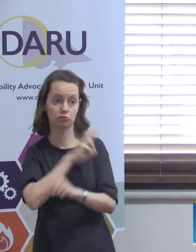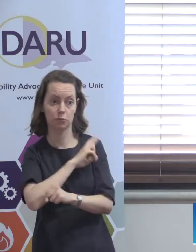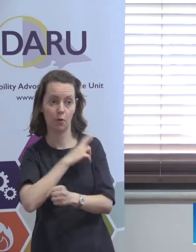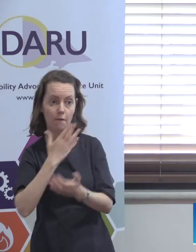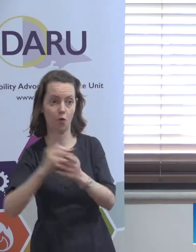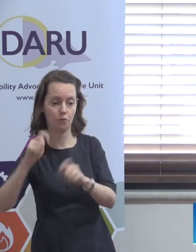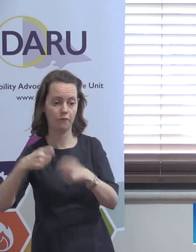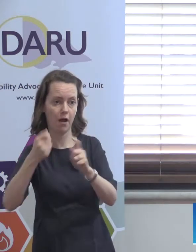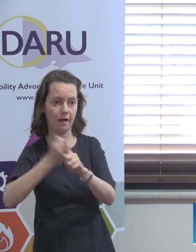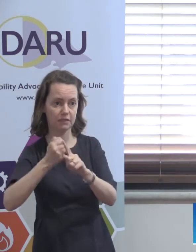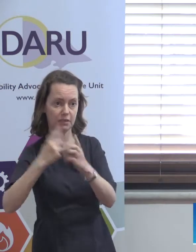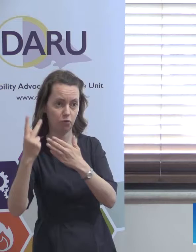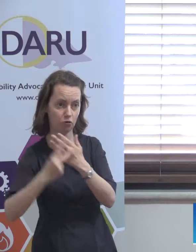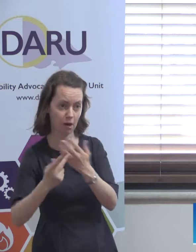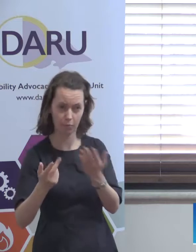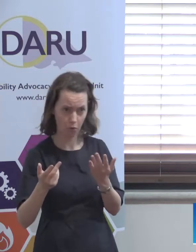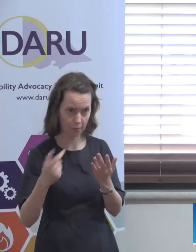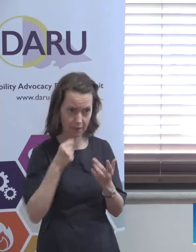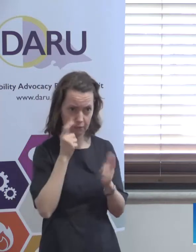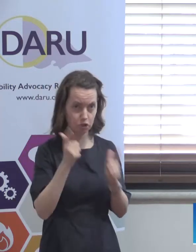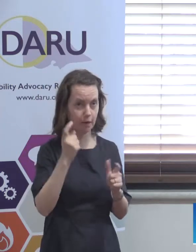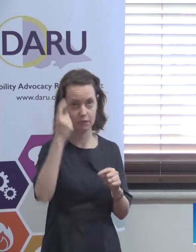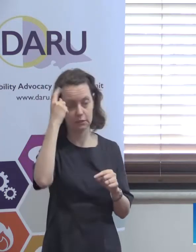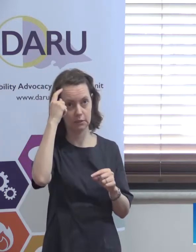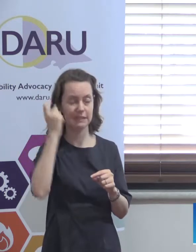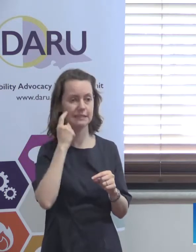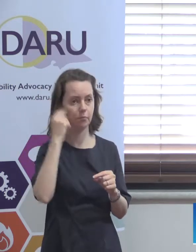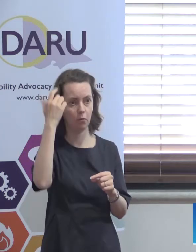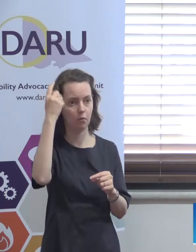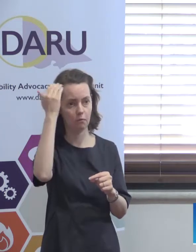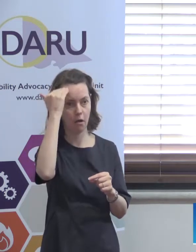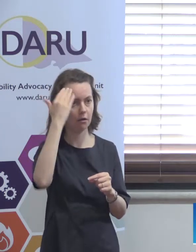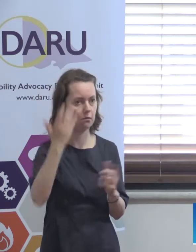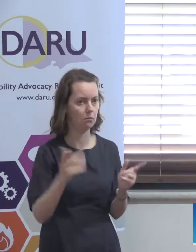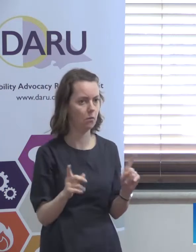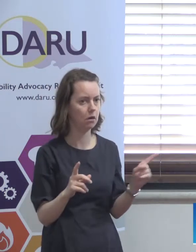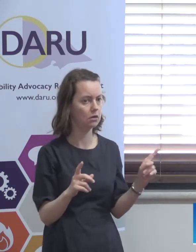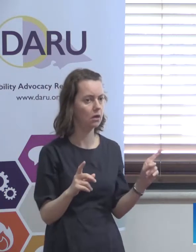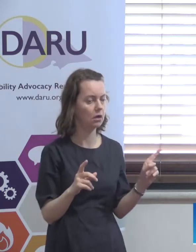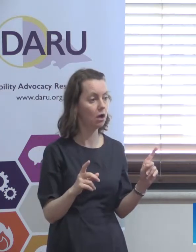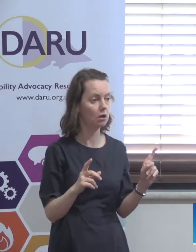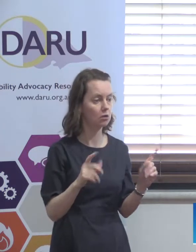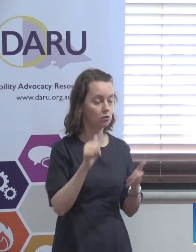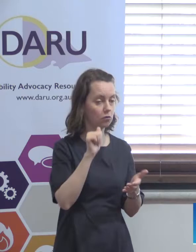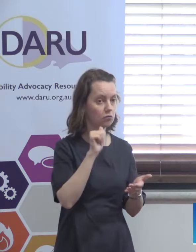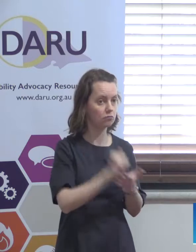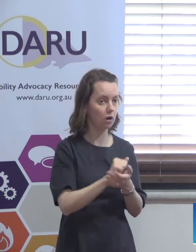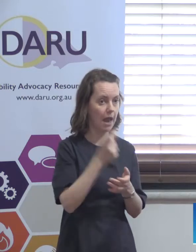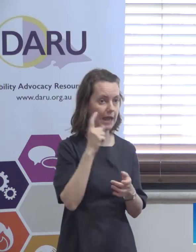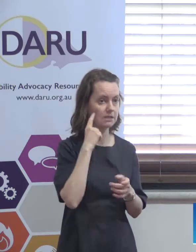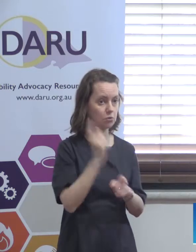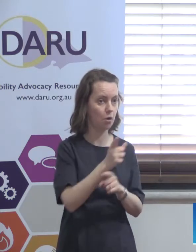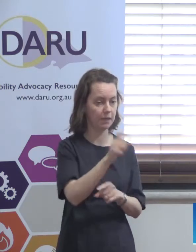program which takes up the state programs is that oversimplifying it or is it I mean it's perfectly legitimate and simple point